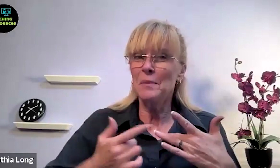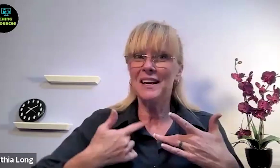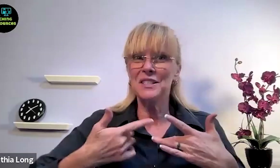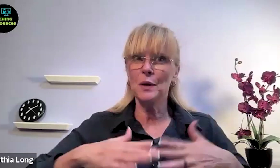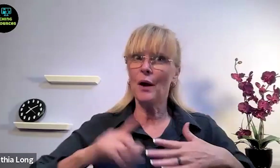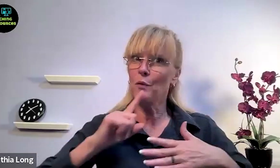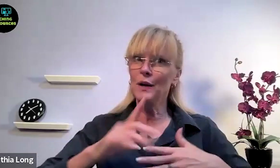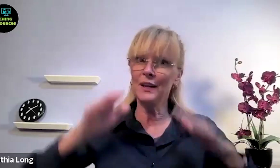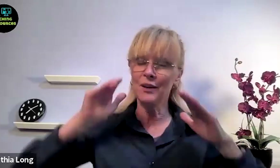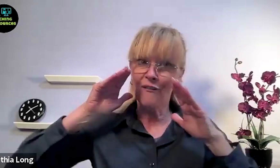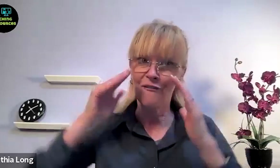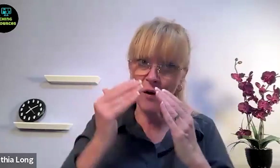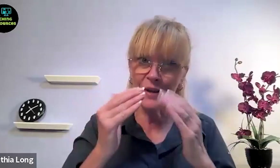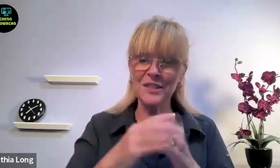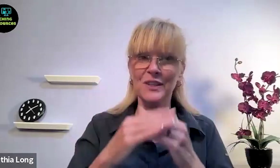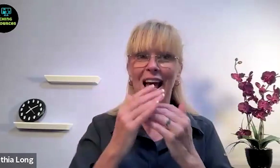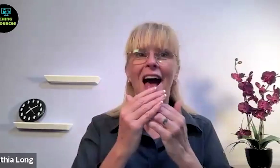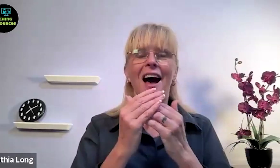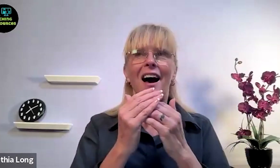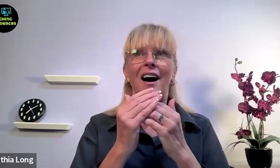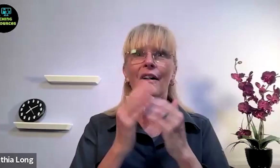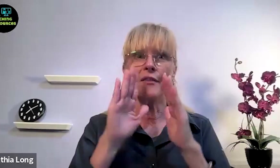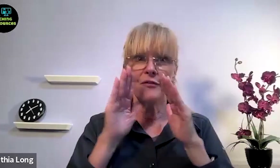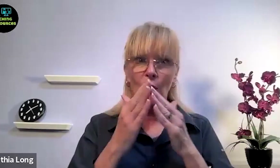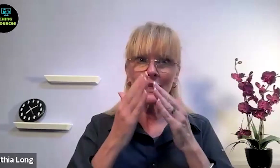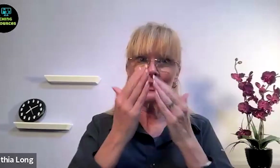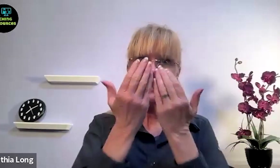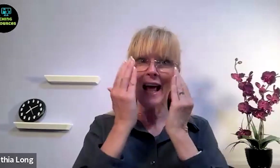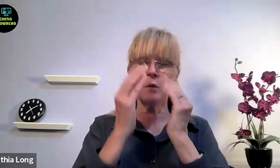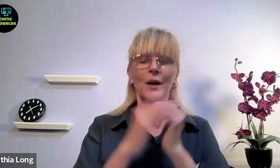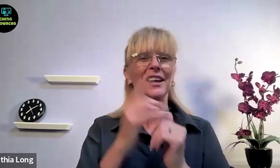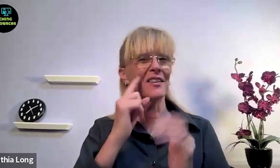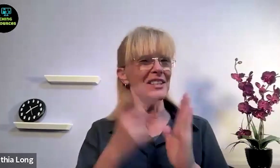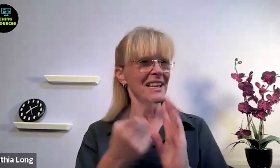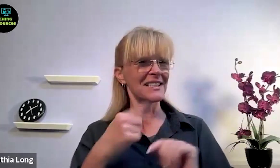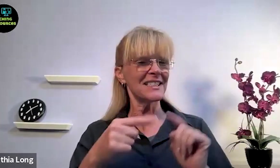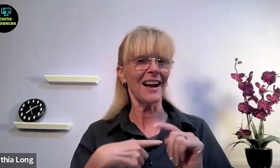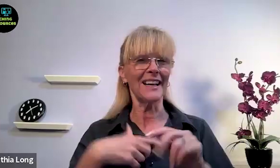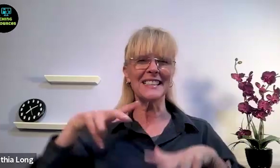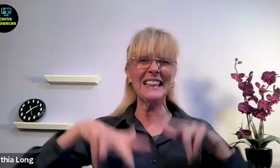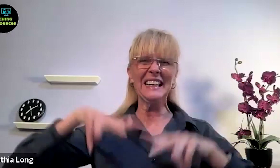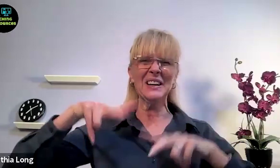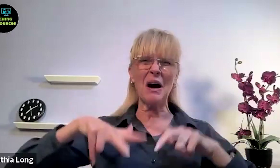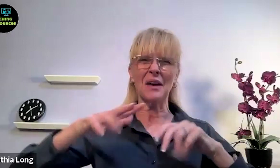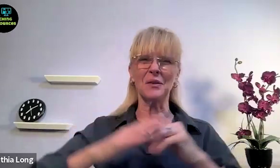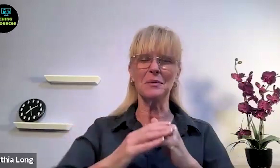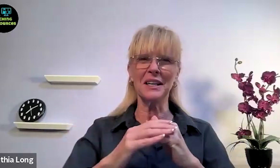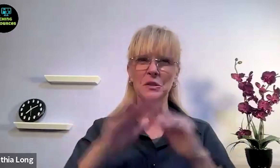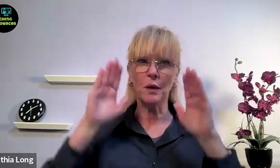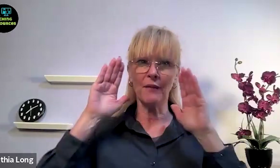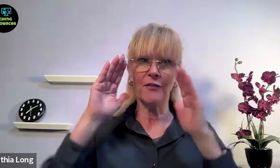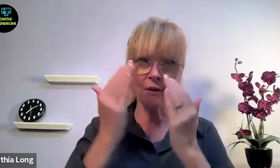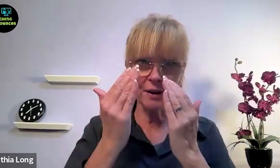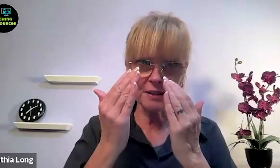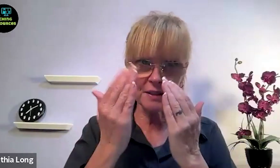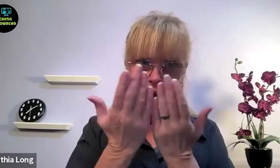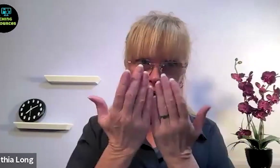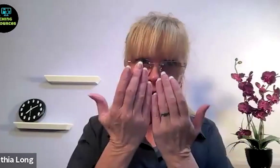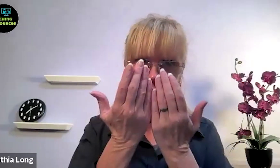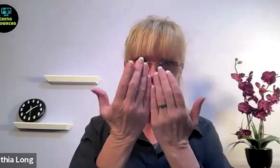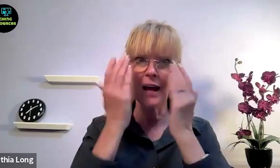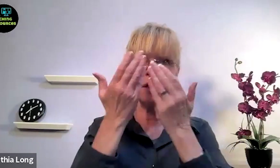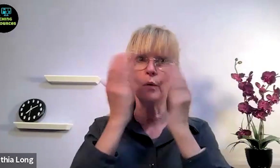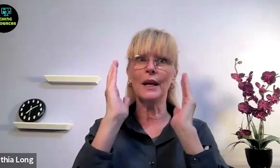excited because we are really going to focus on uh focus on Halloween notice that sign it's a little awkward because we focus